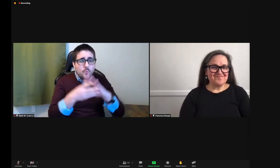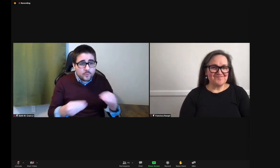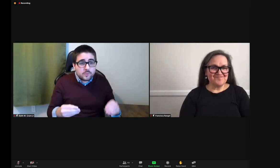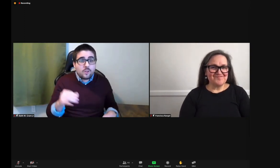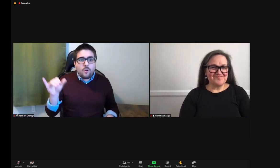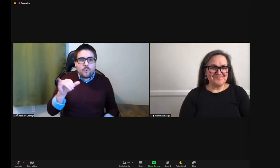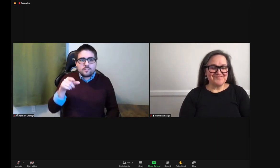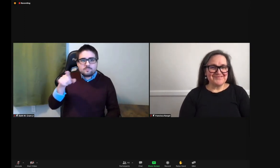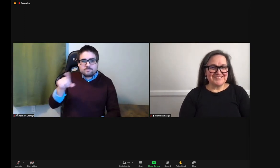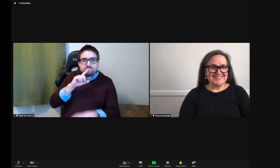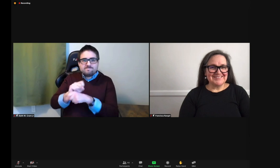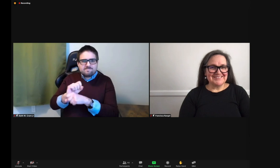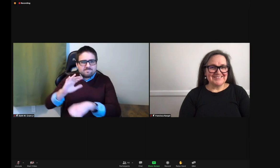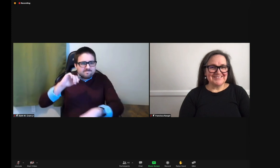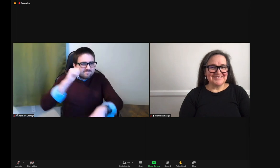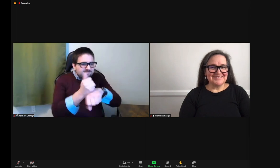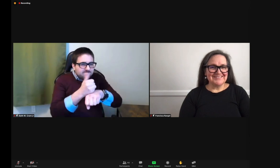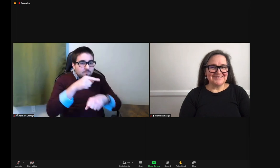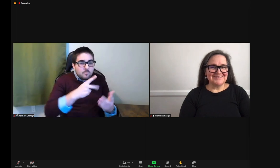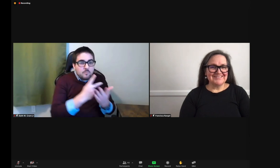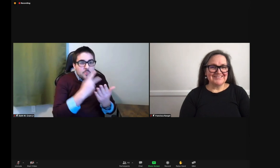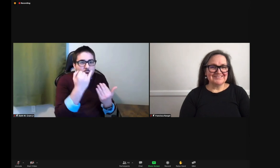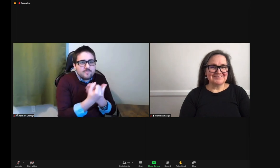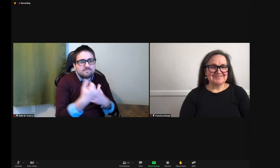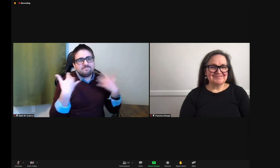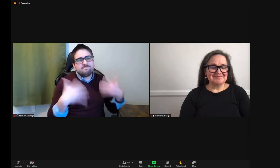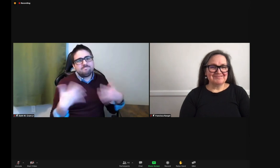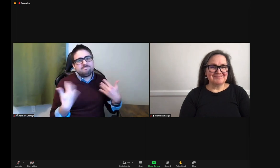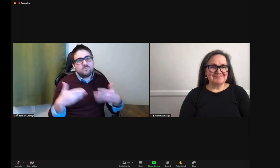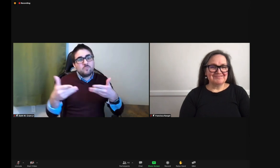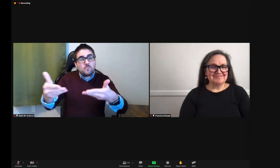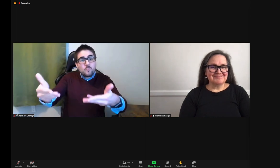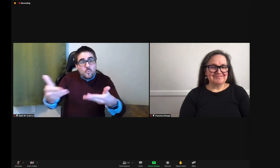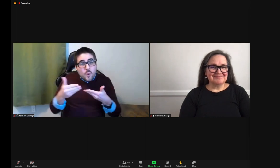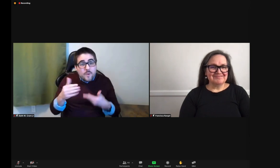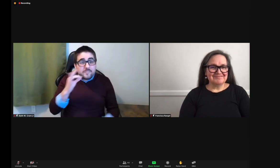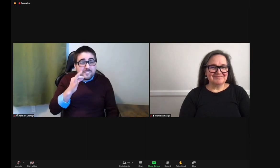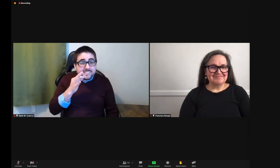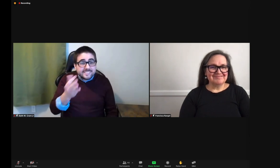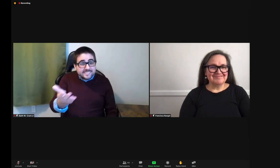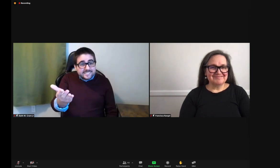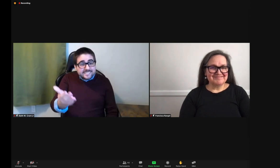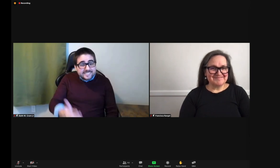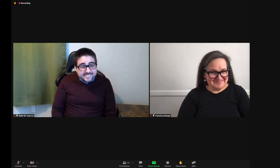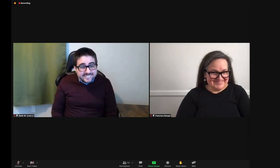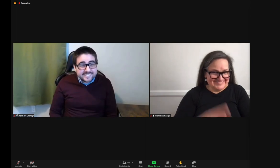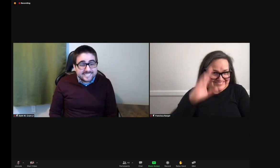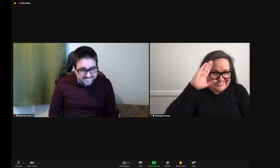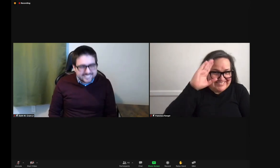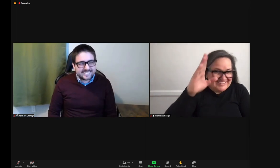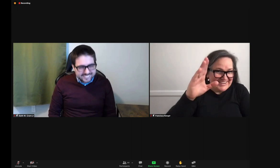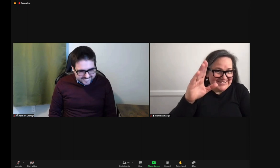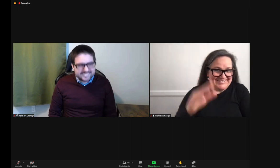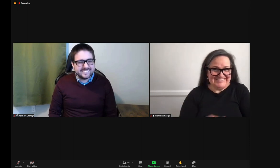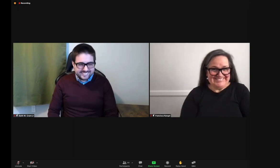If you'd tell us now a little more about what inspired you to create this project. Please join me in welcoming Francisca.